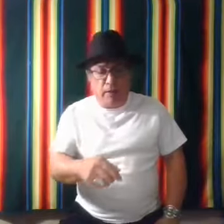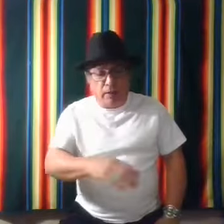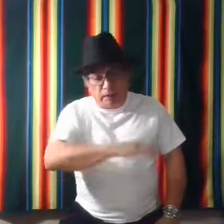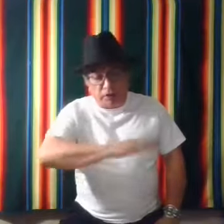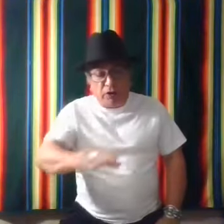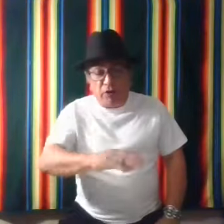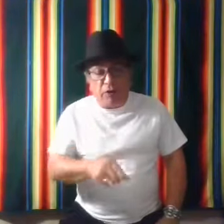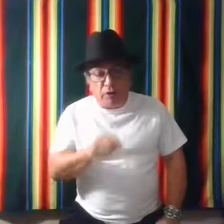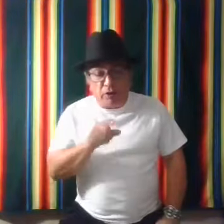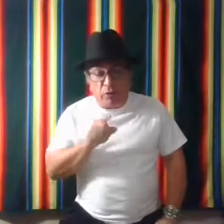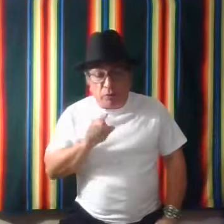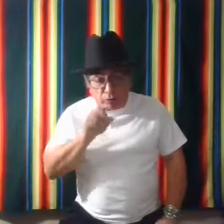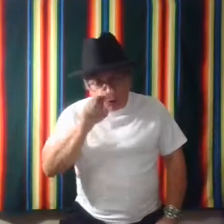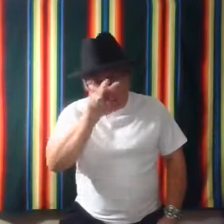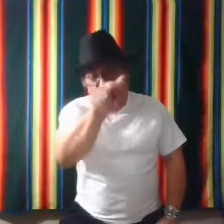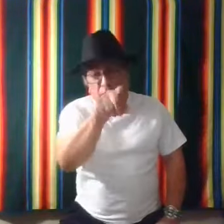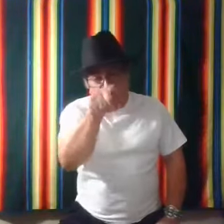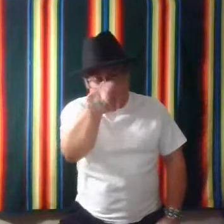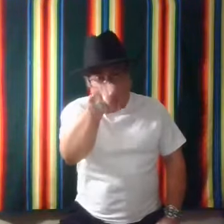it's good to, to see you.